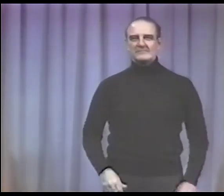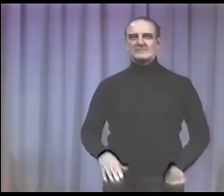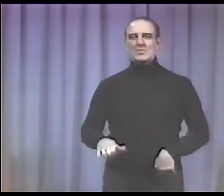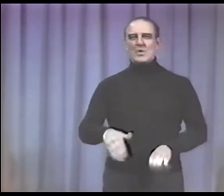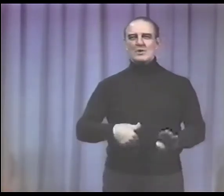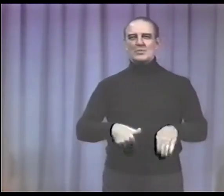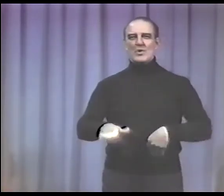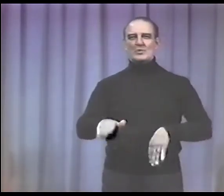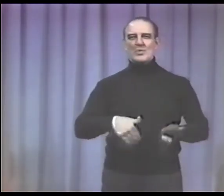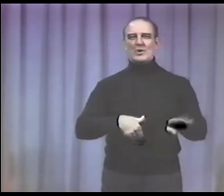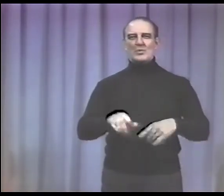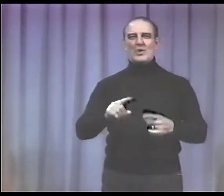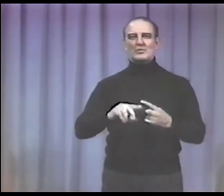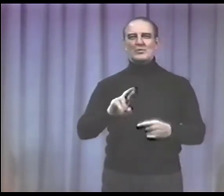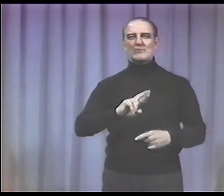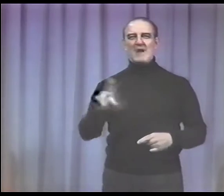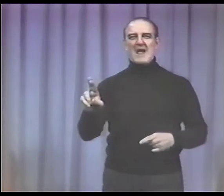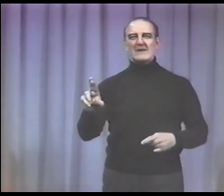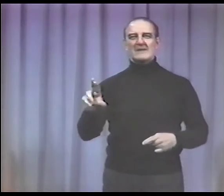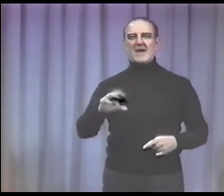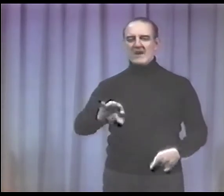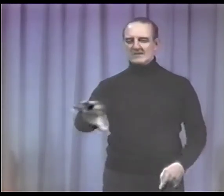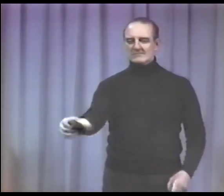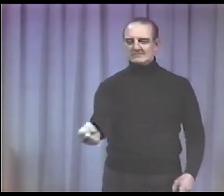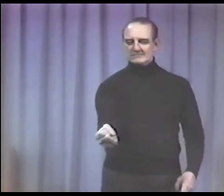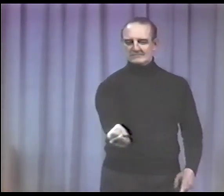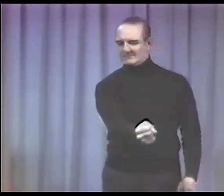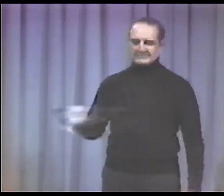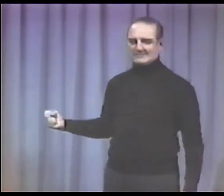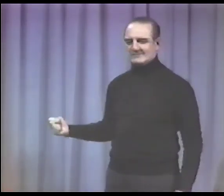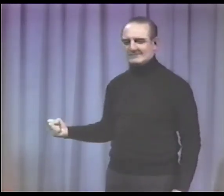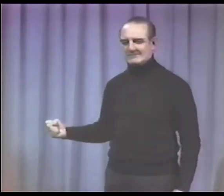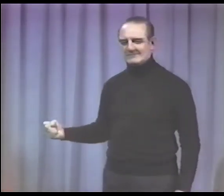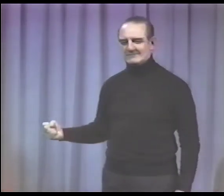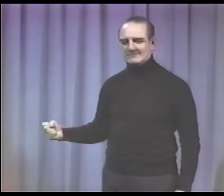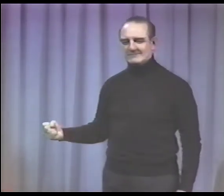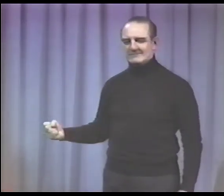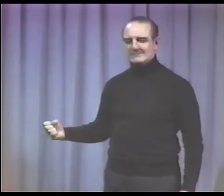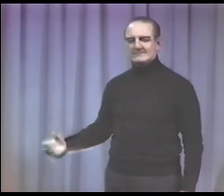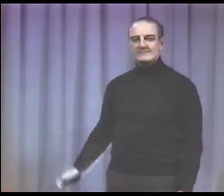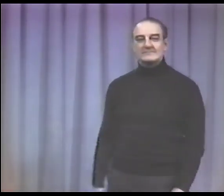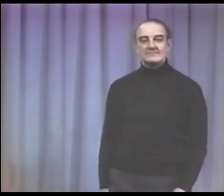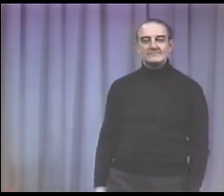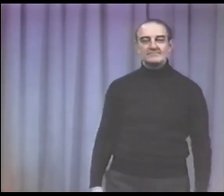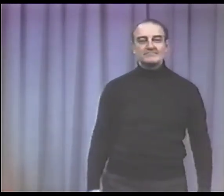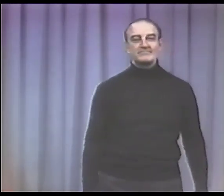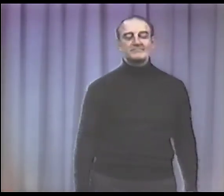And the young man nodded and walked to the right door and opened the door.